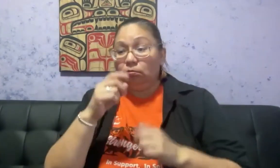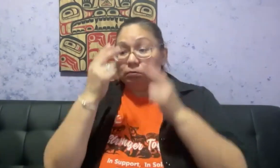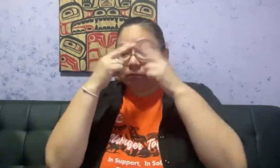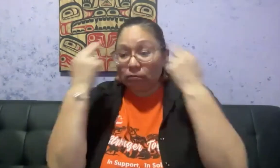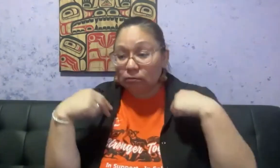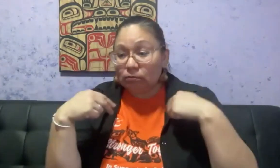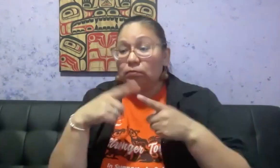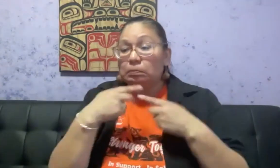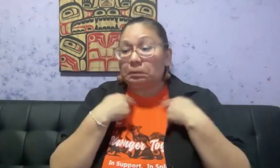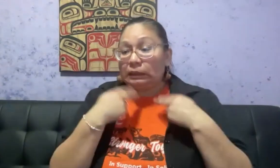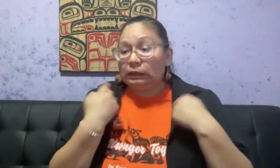taking them away from their homes.